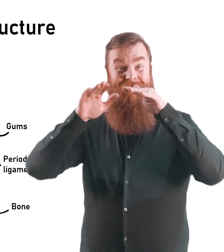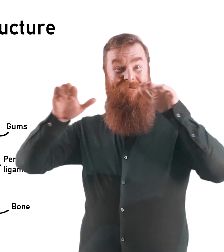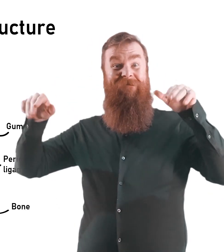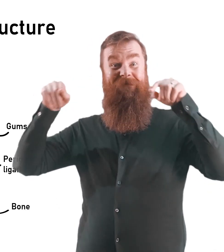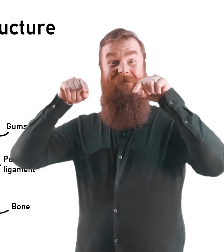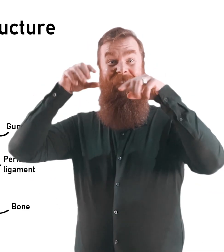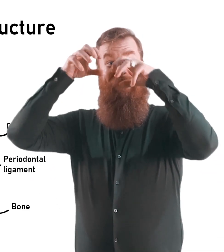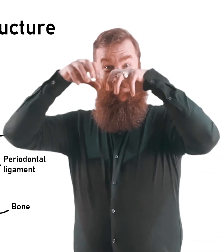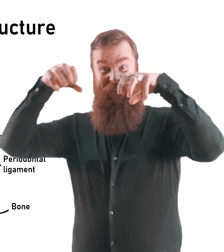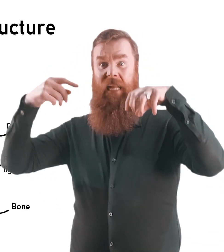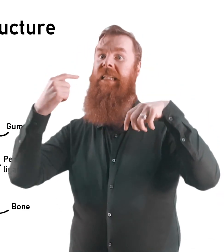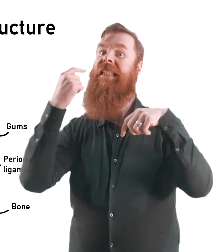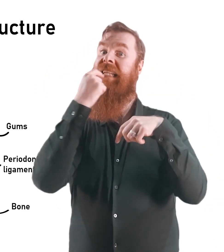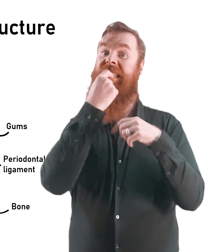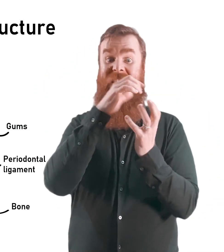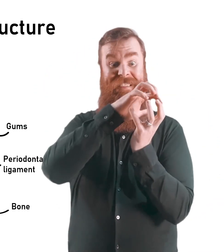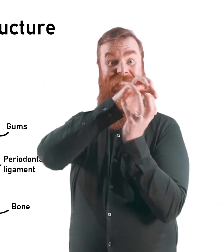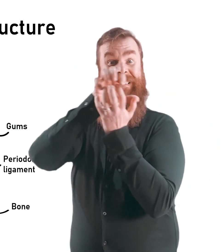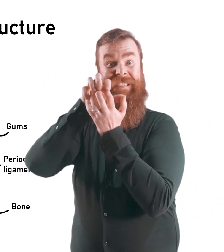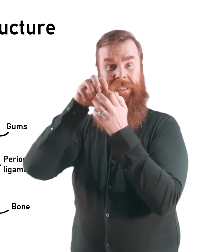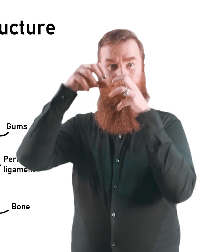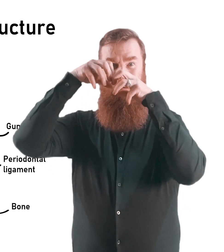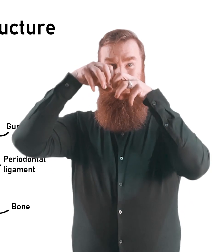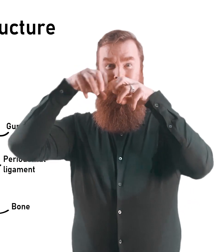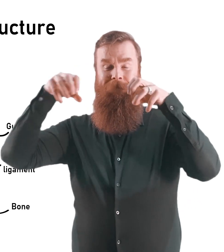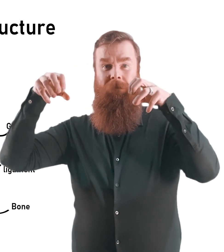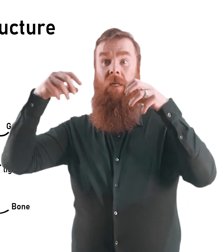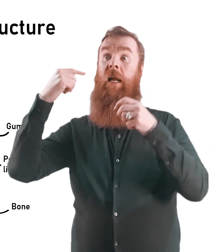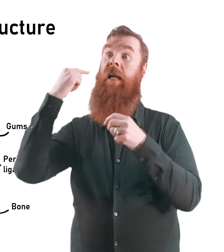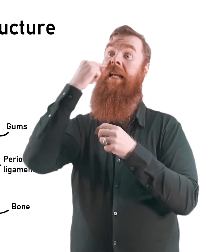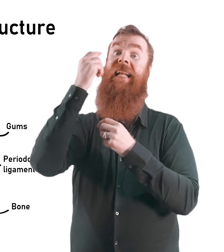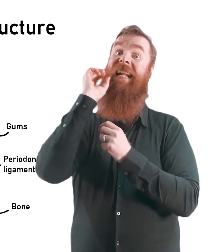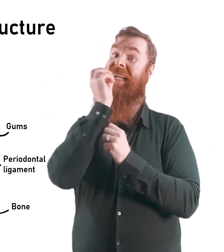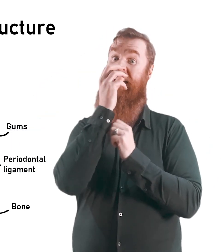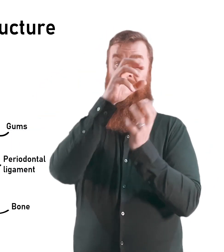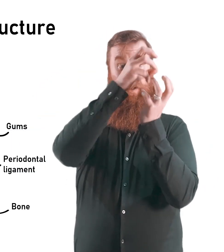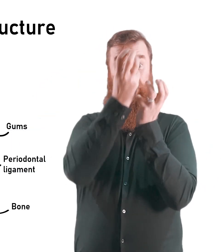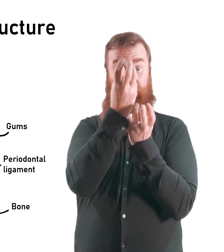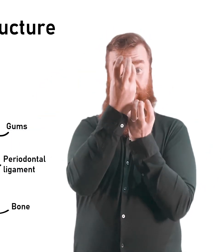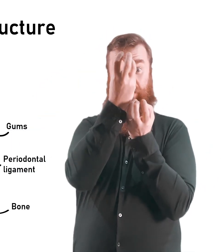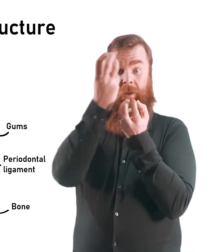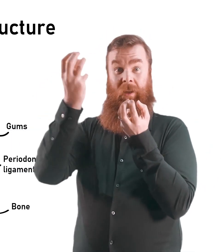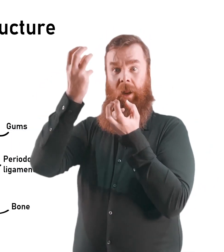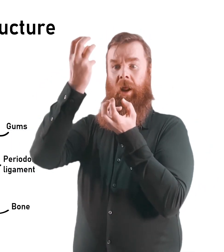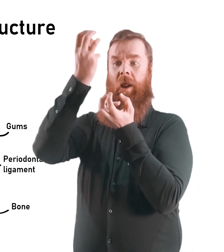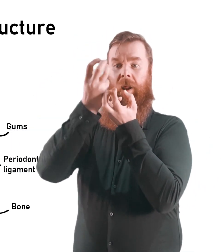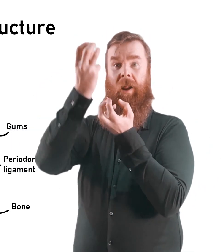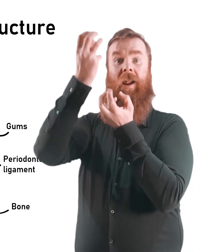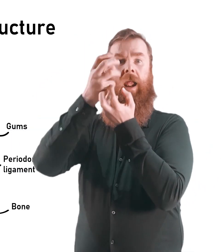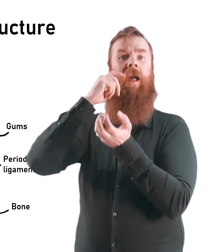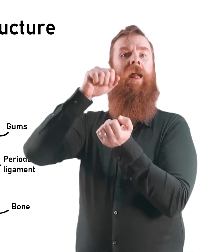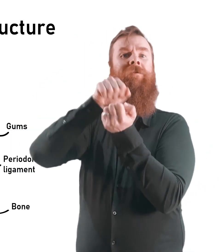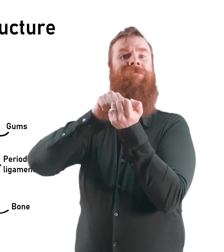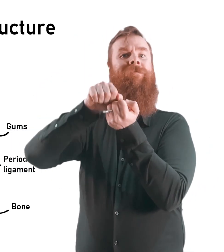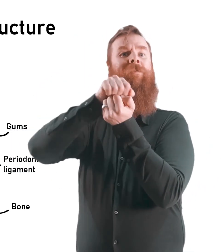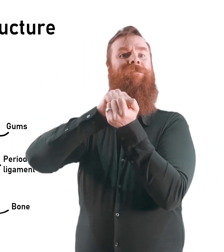the pulp. The teeth are held in place by bone. The bone and some parts of the teeth